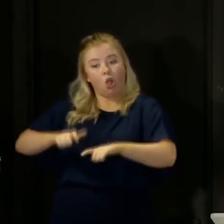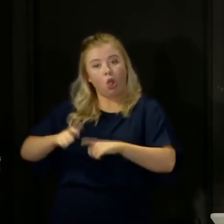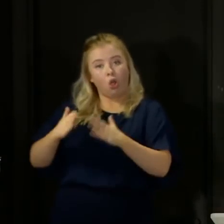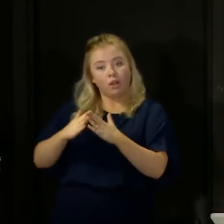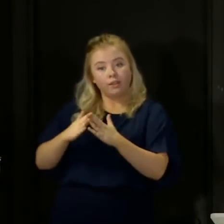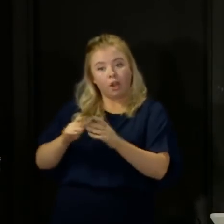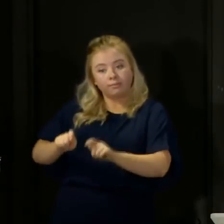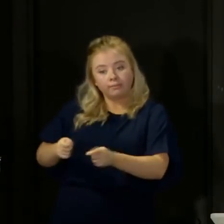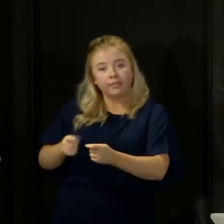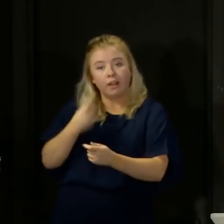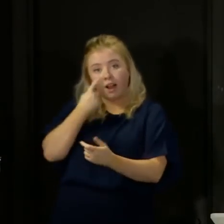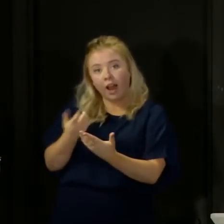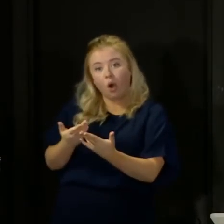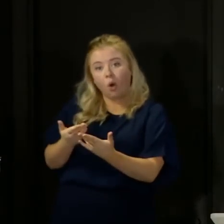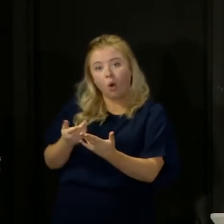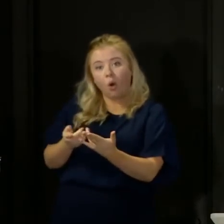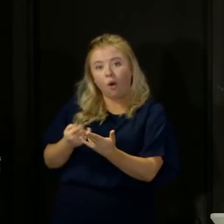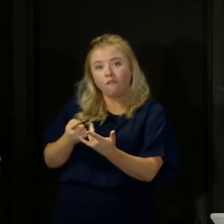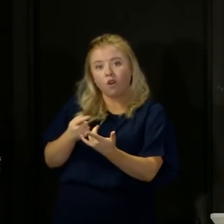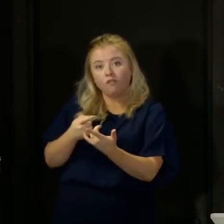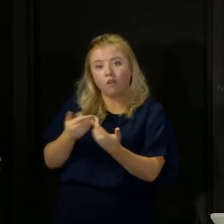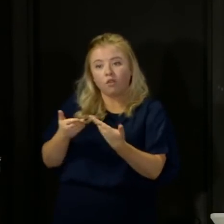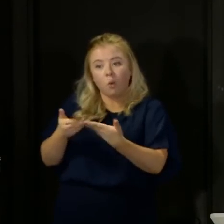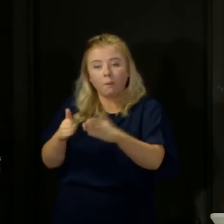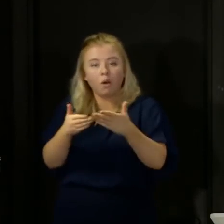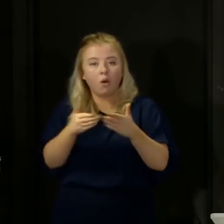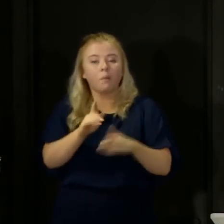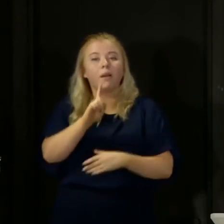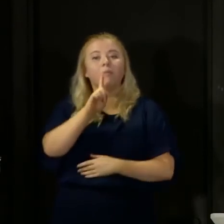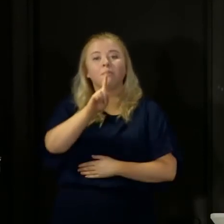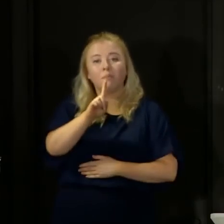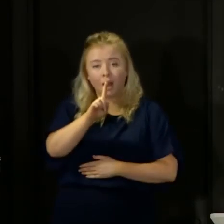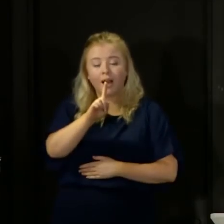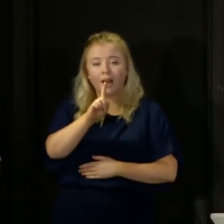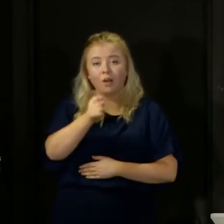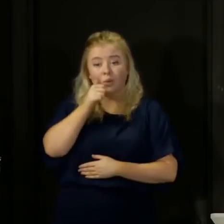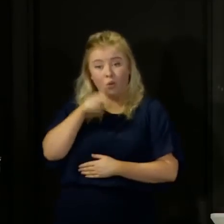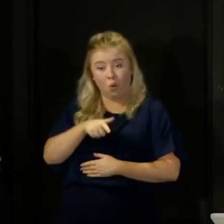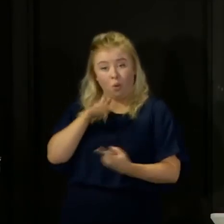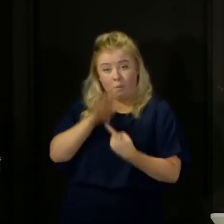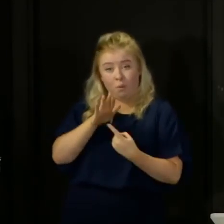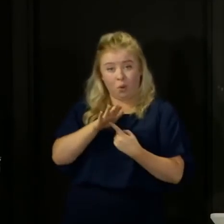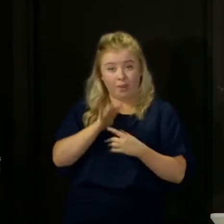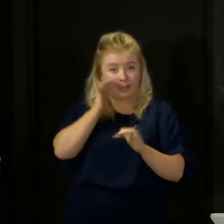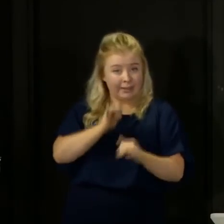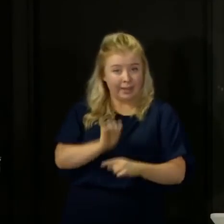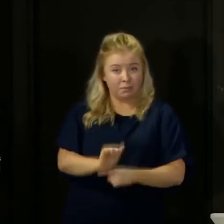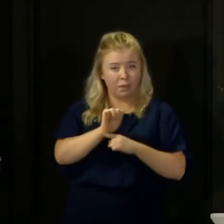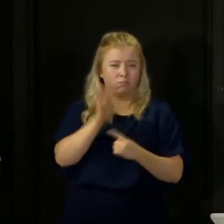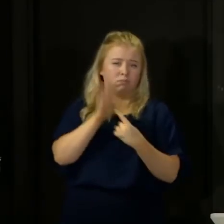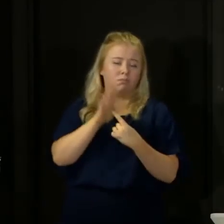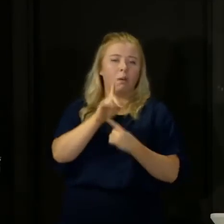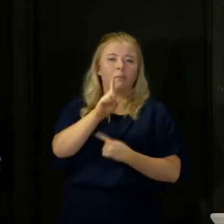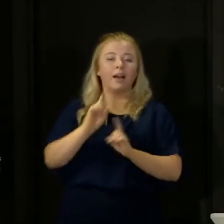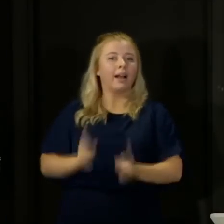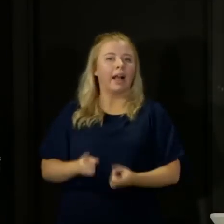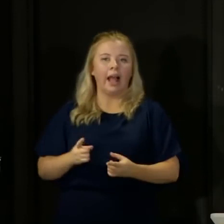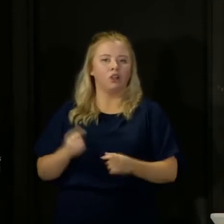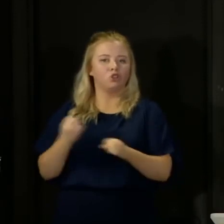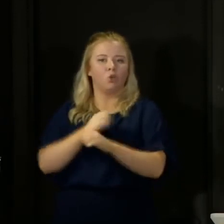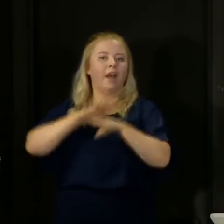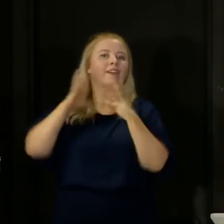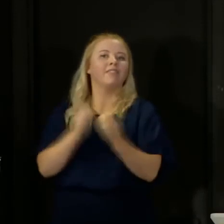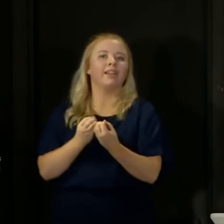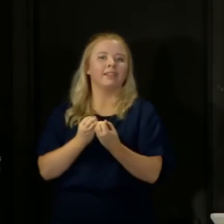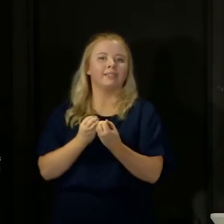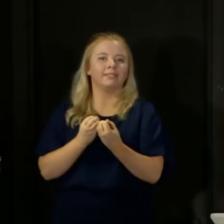lift. However, and this is an important point, although it is vital, it can't do all of the work of suppressing the virus